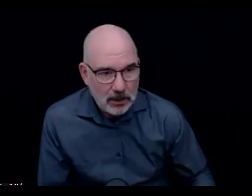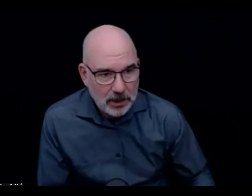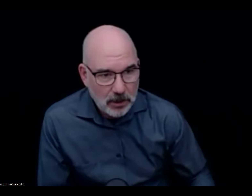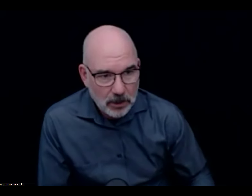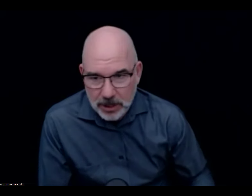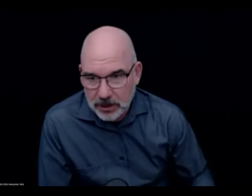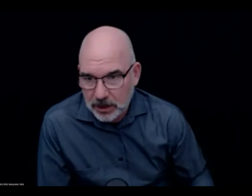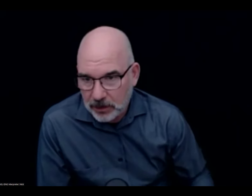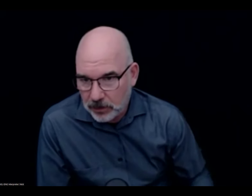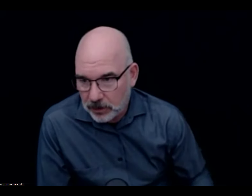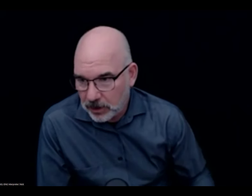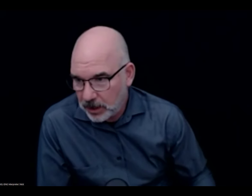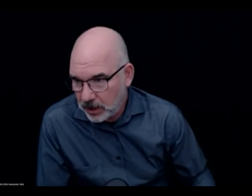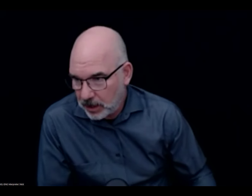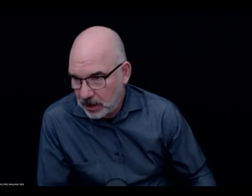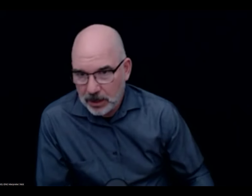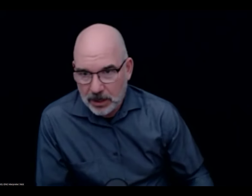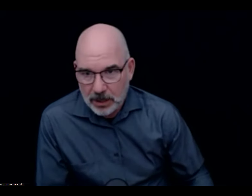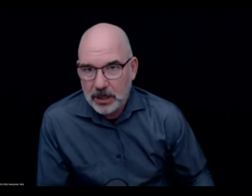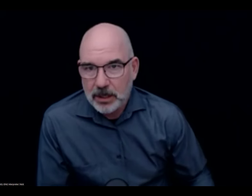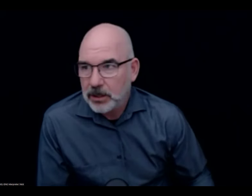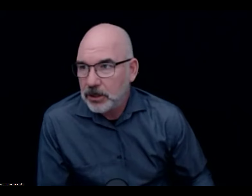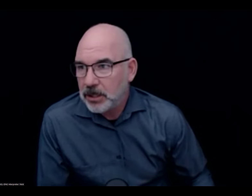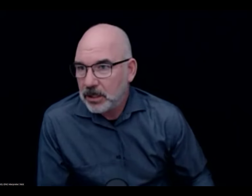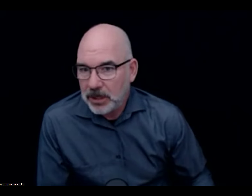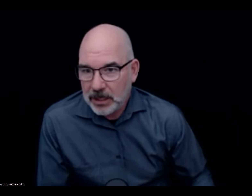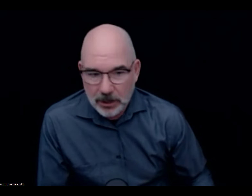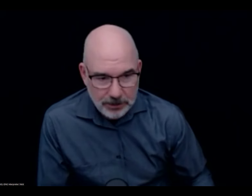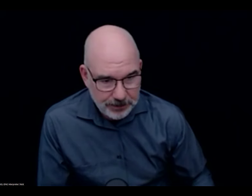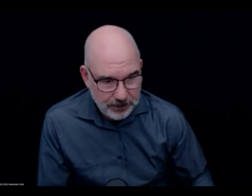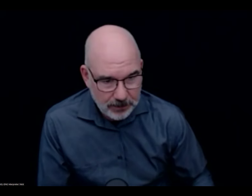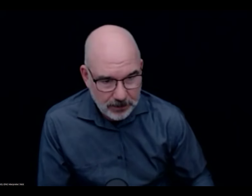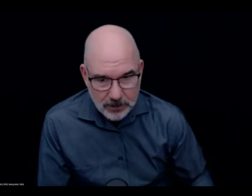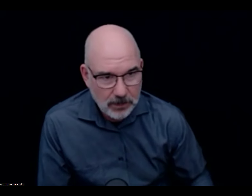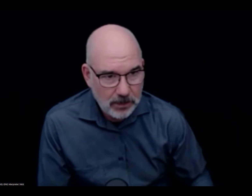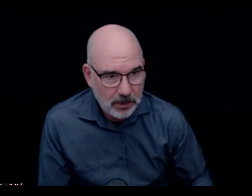my apologies for just a minute here